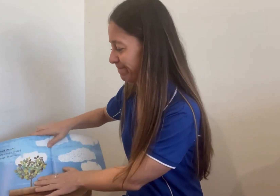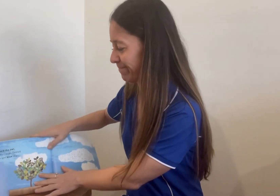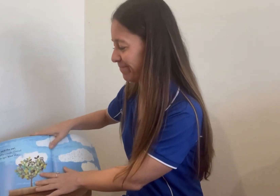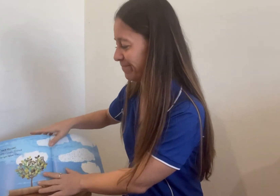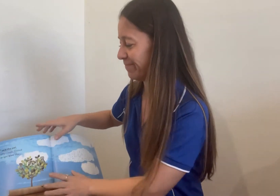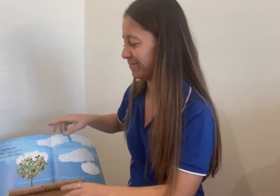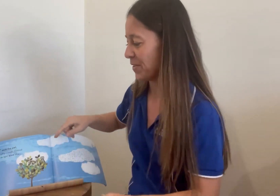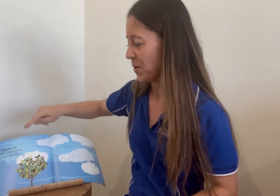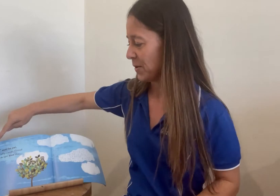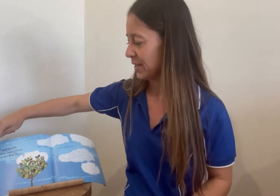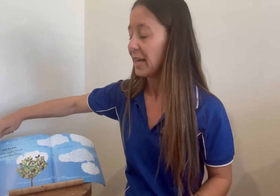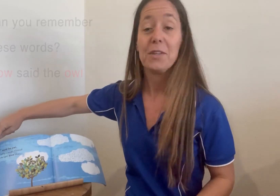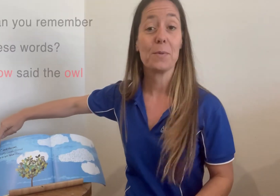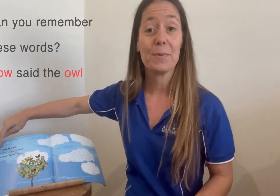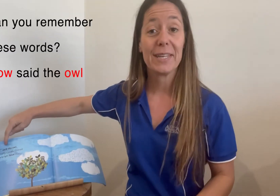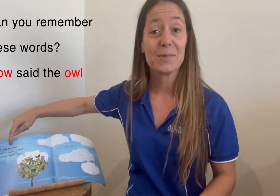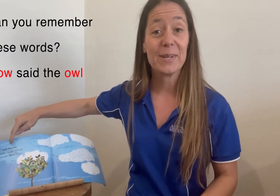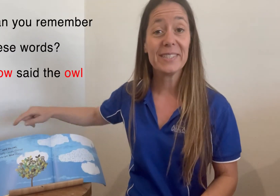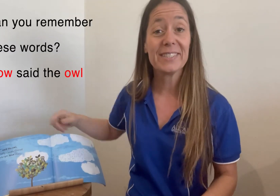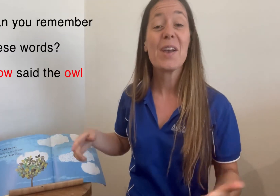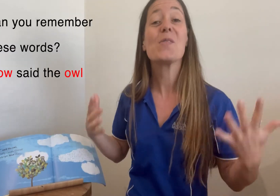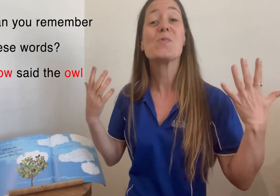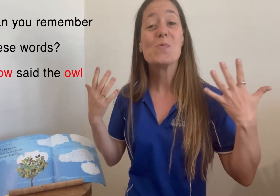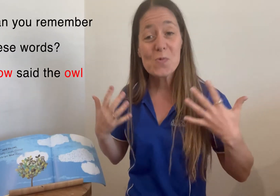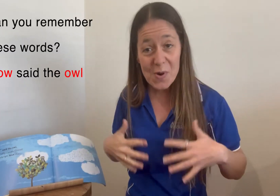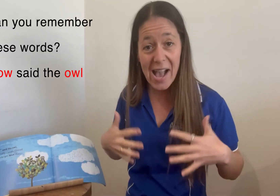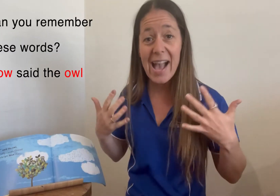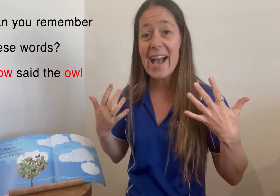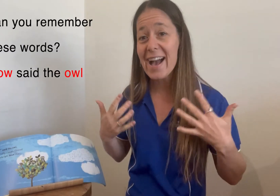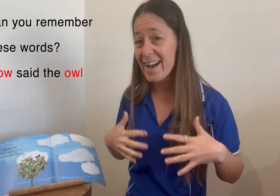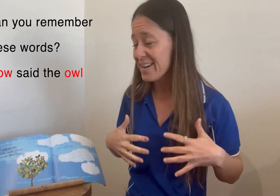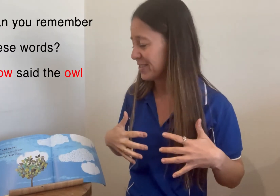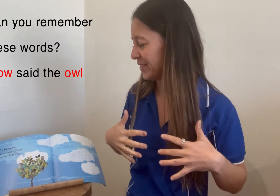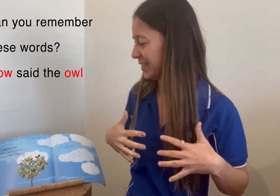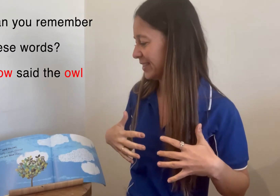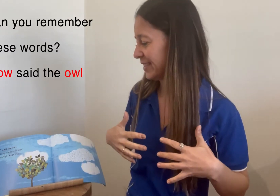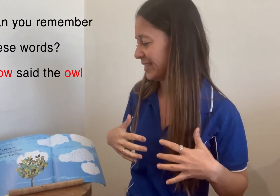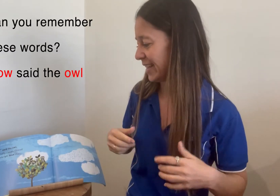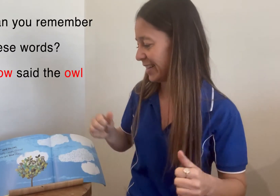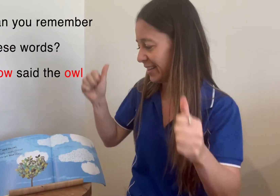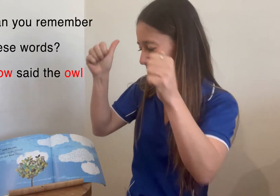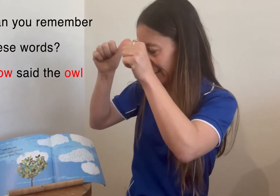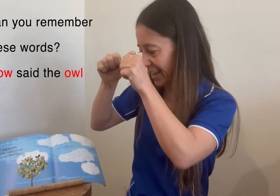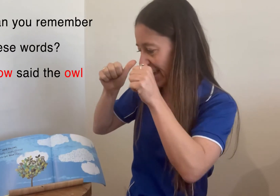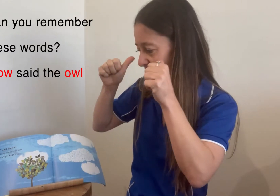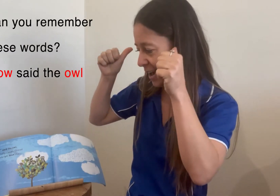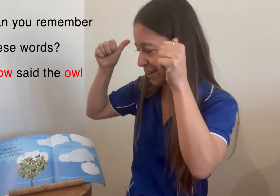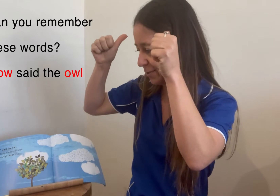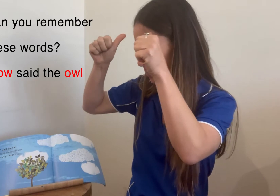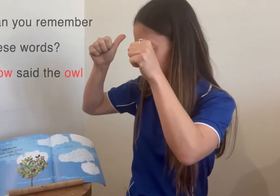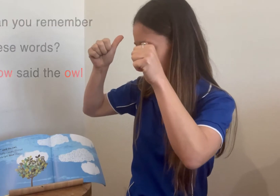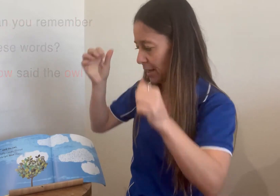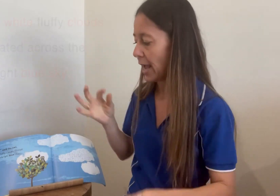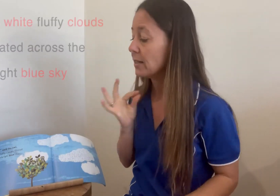Can you remember these words? Wow, said the owl, as